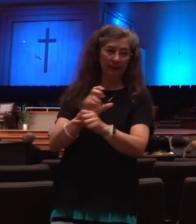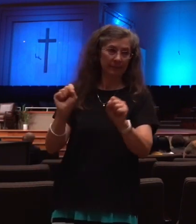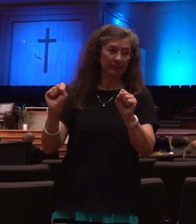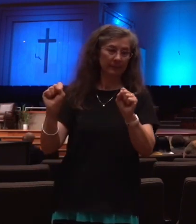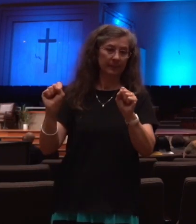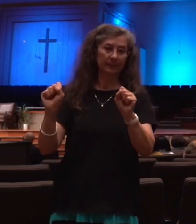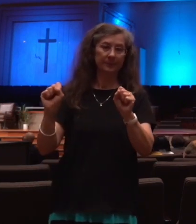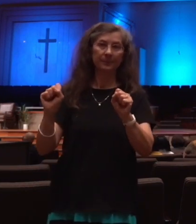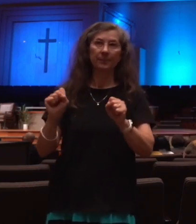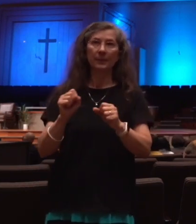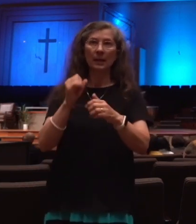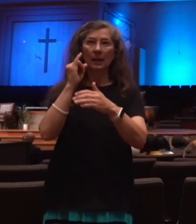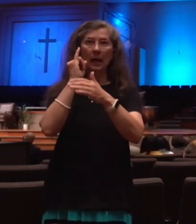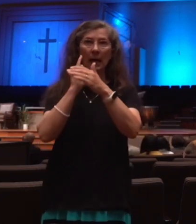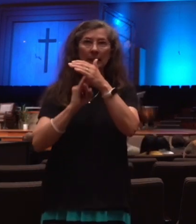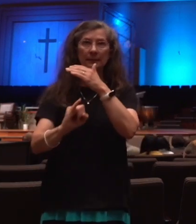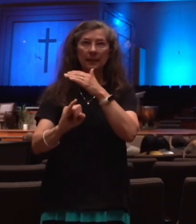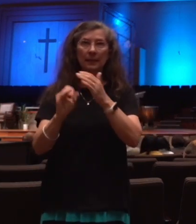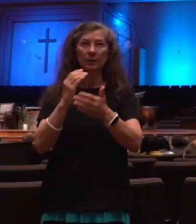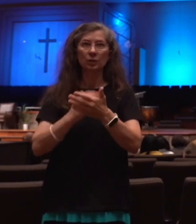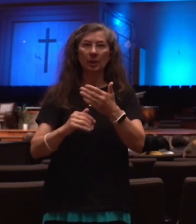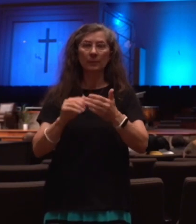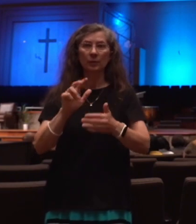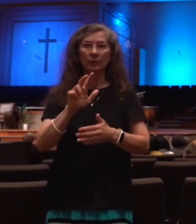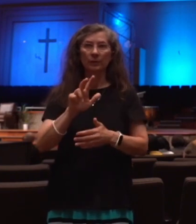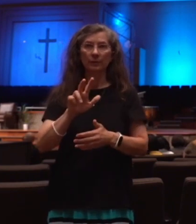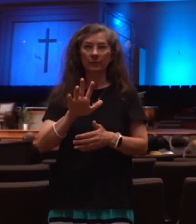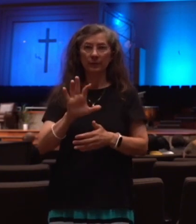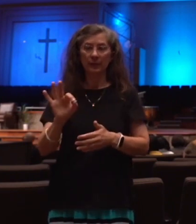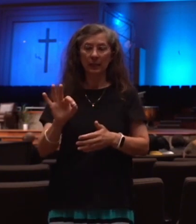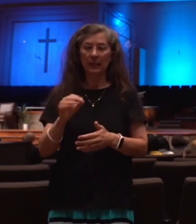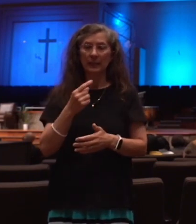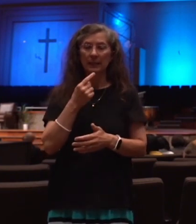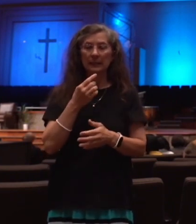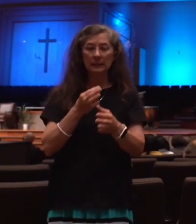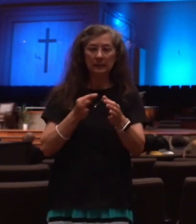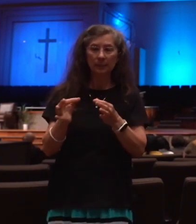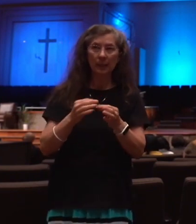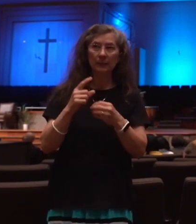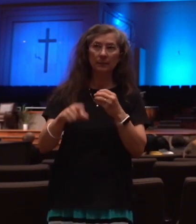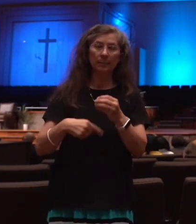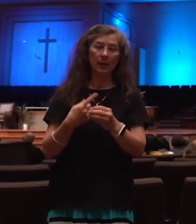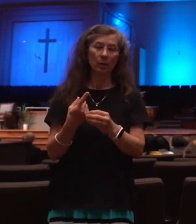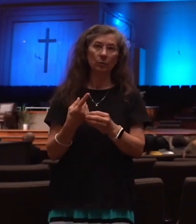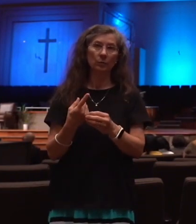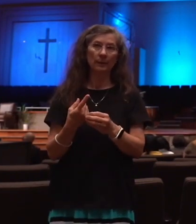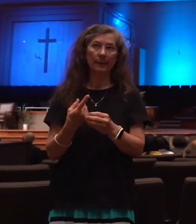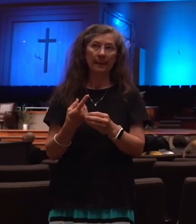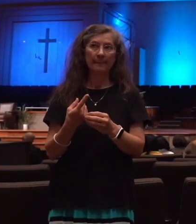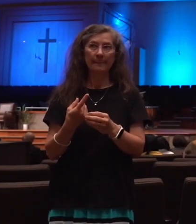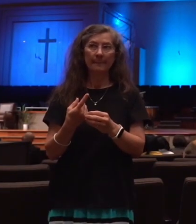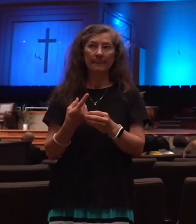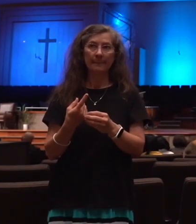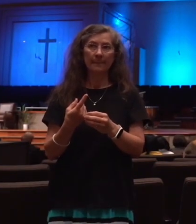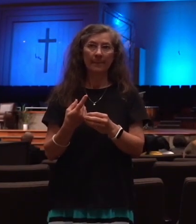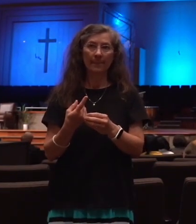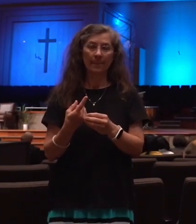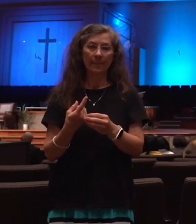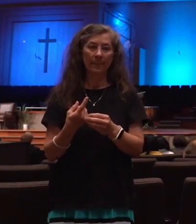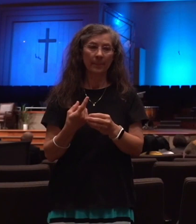Isaiah 59, verses 19 and 20. I don't have time to read that, but it talks again about the redeeming of